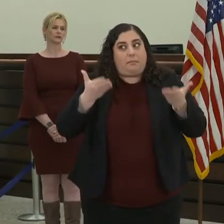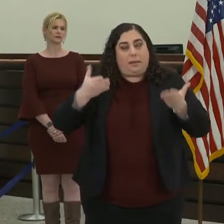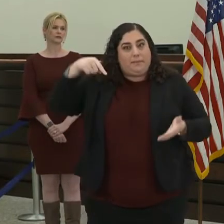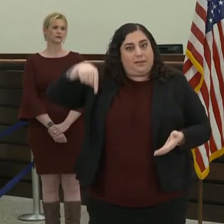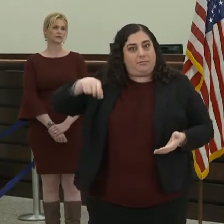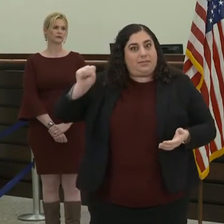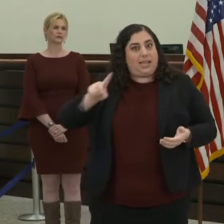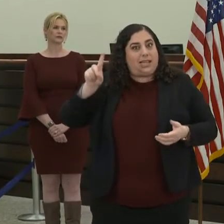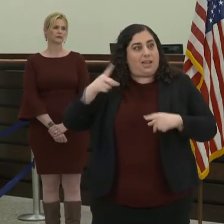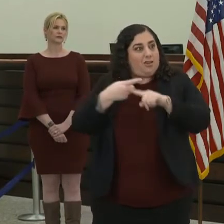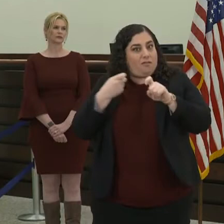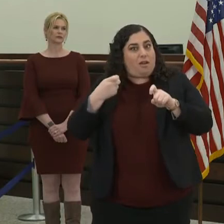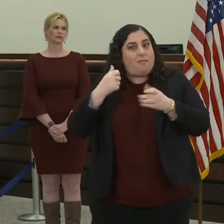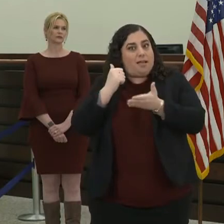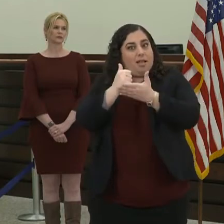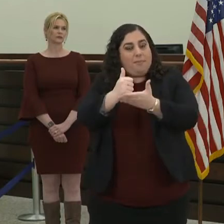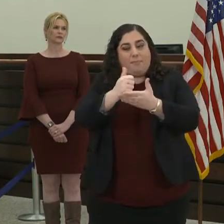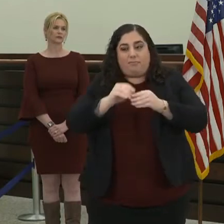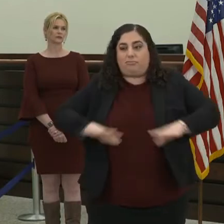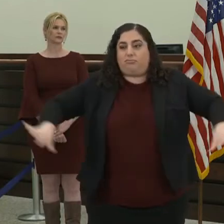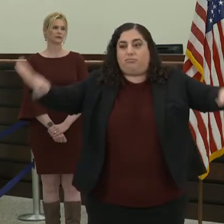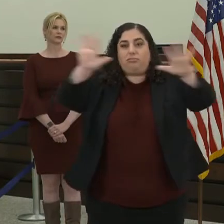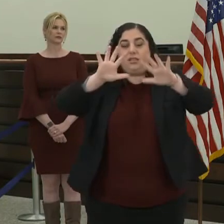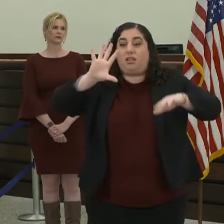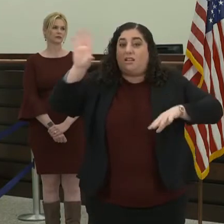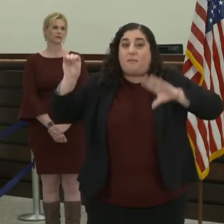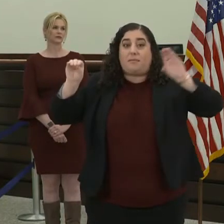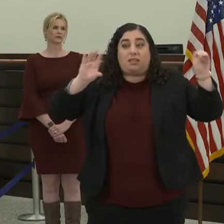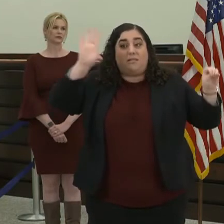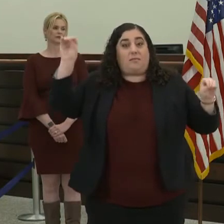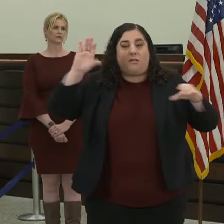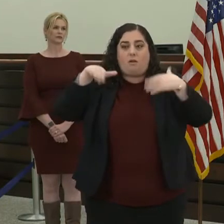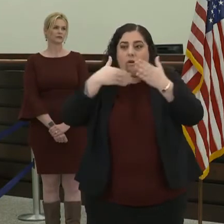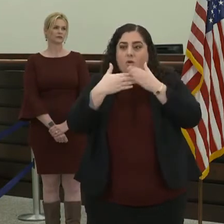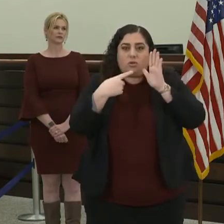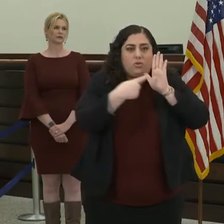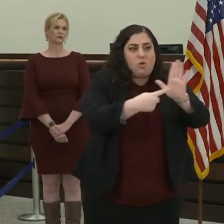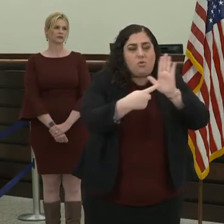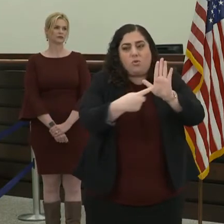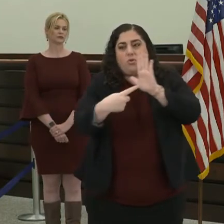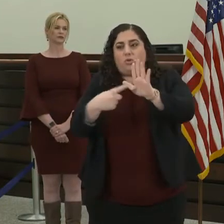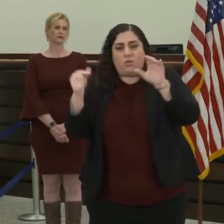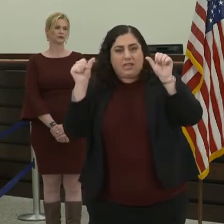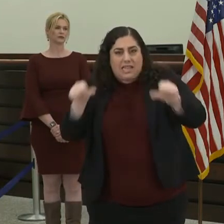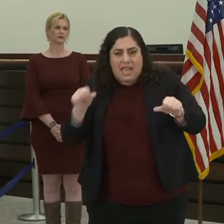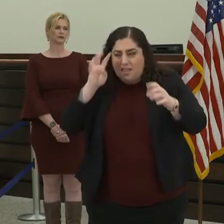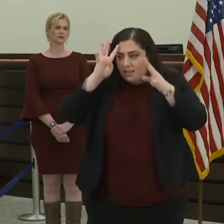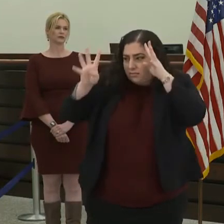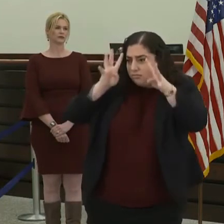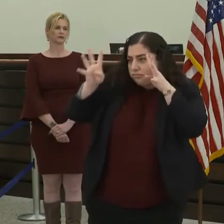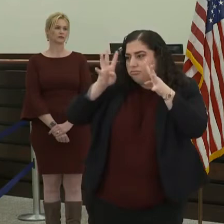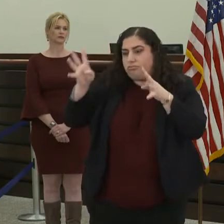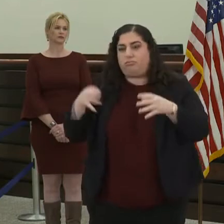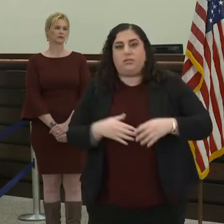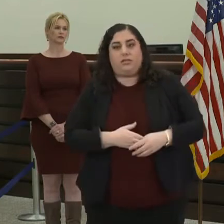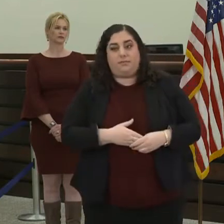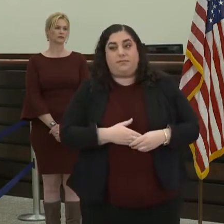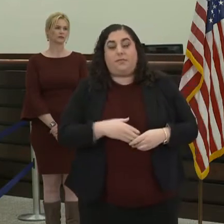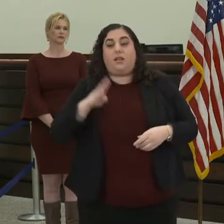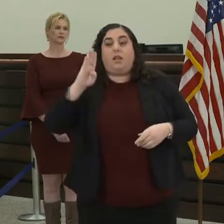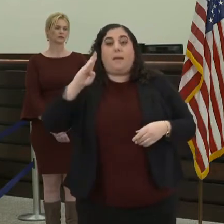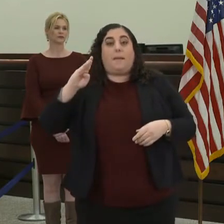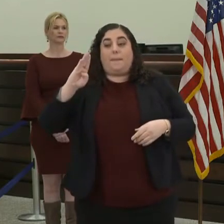world what is possible. And time and time again, San Diego's biotech and medical device firms lead the way